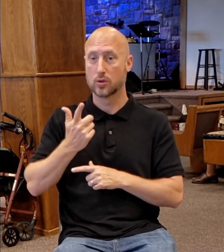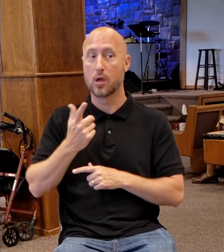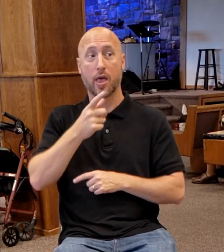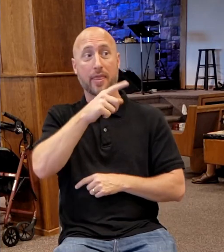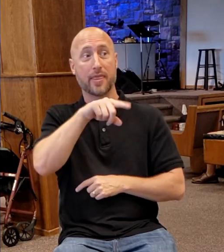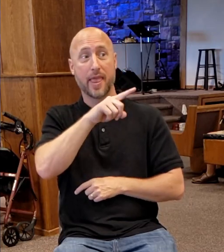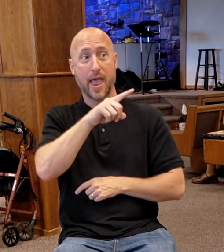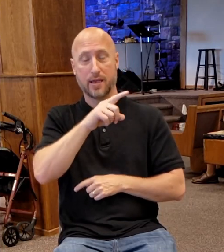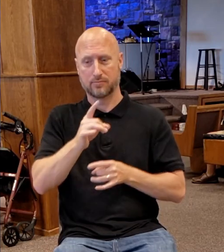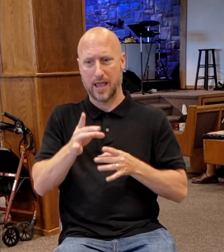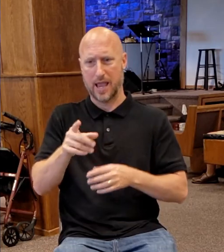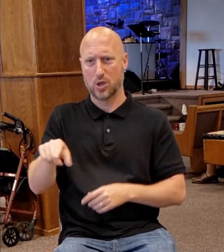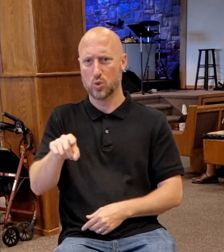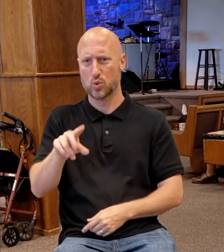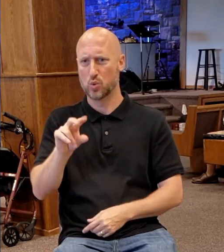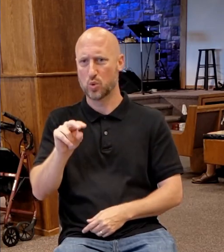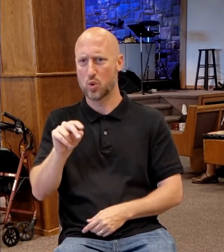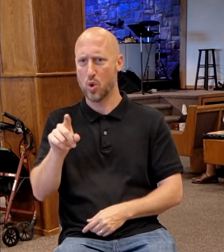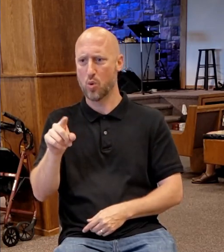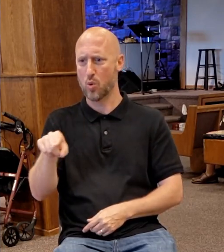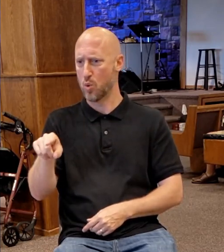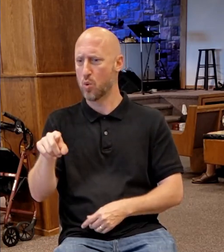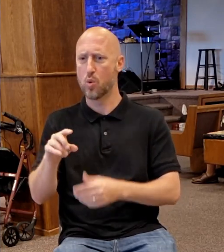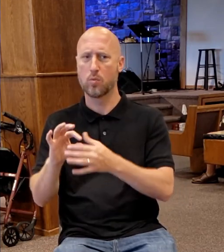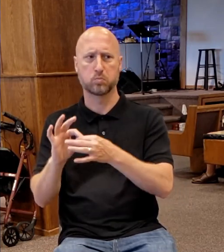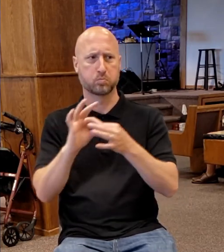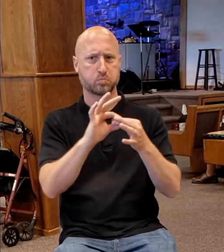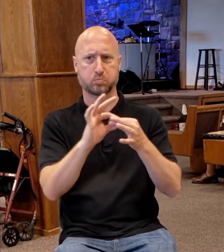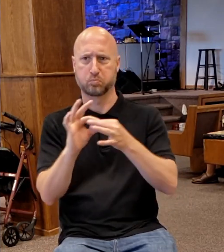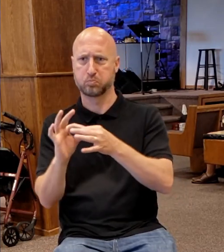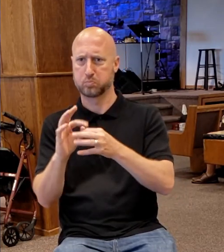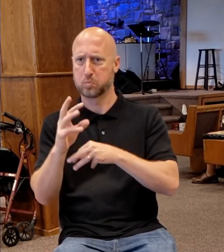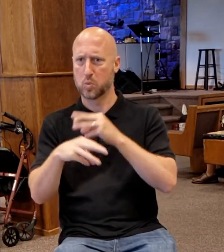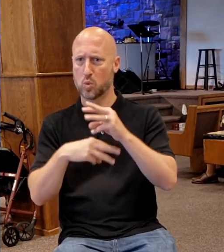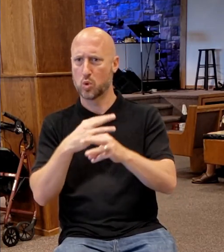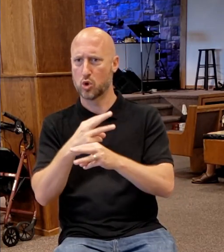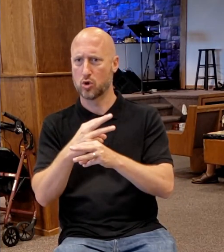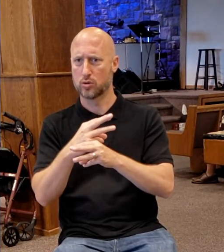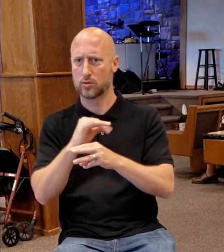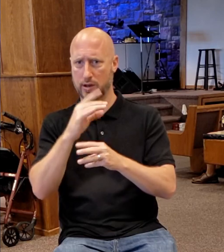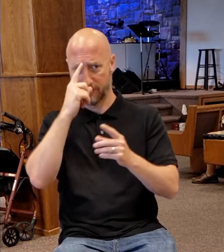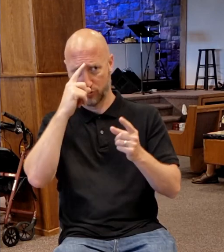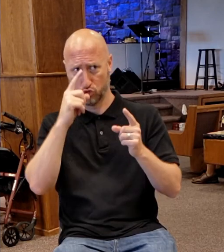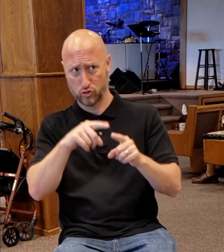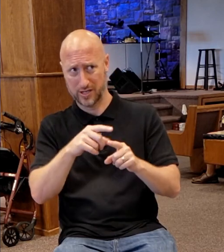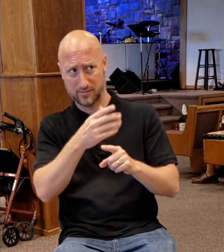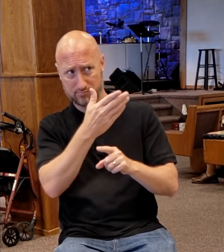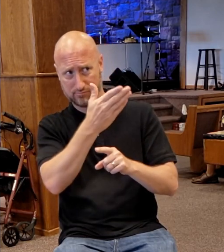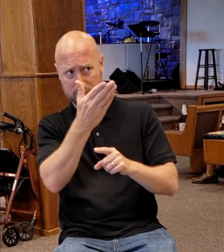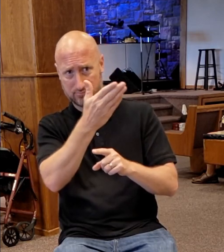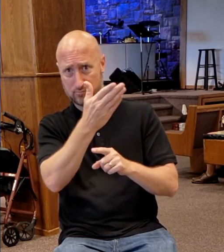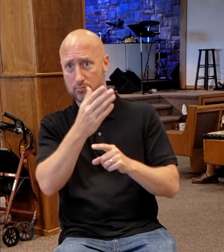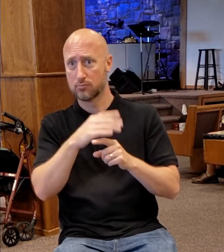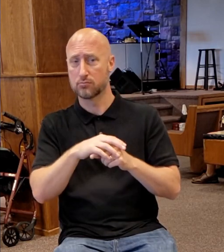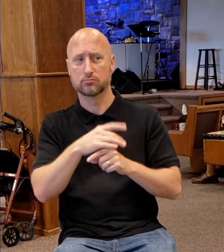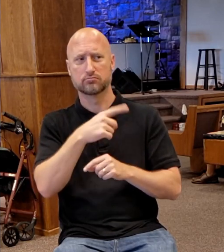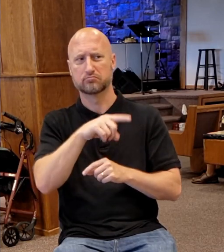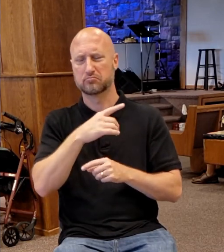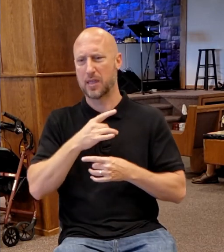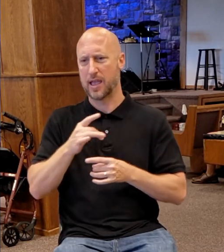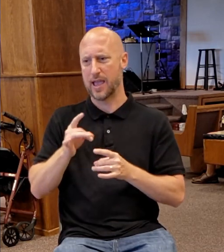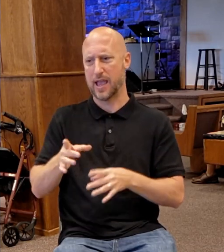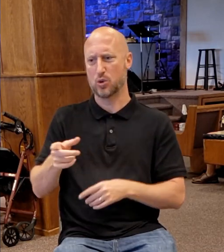of this world. If you agree with that soup that's all around us, you get less